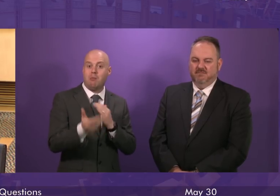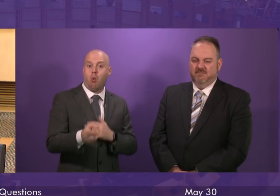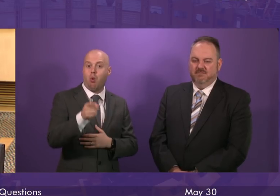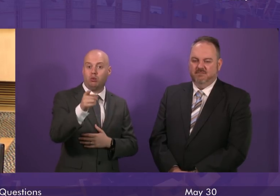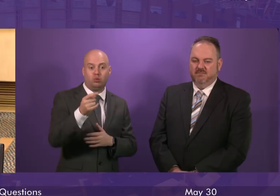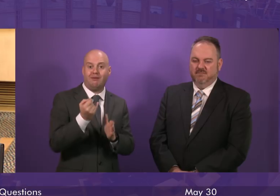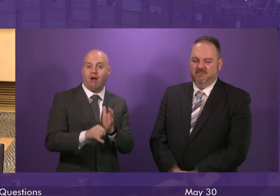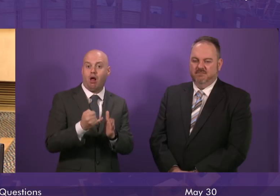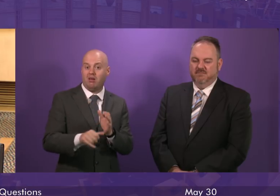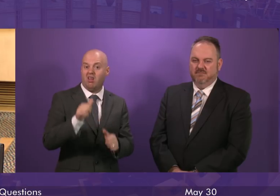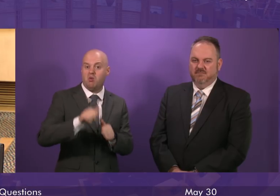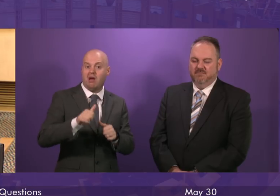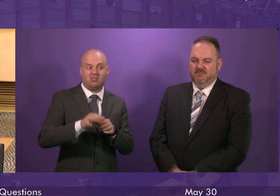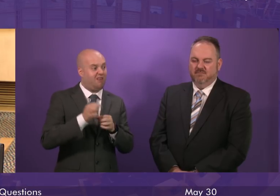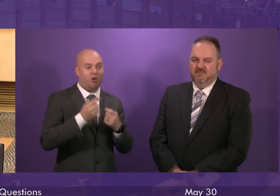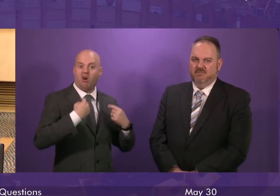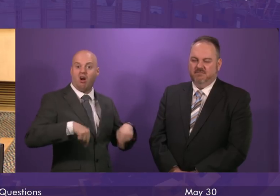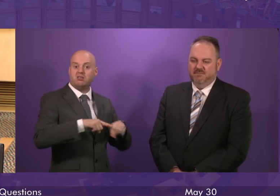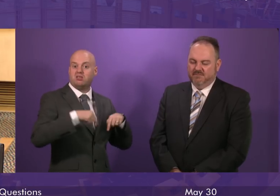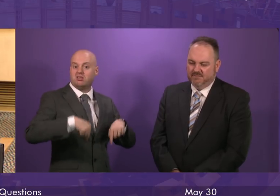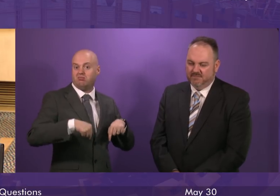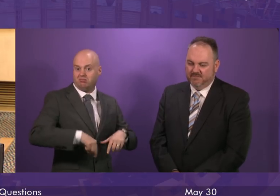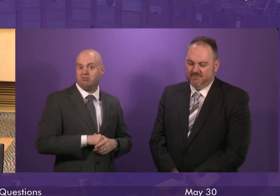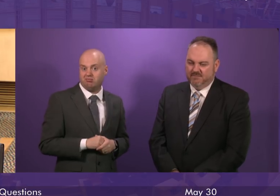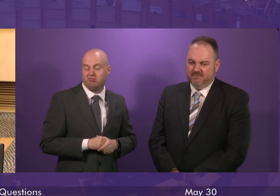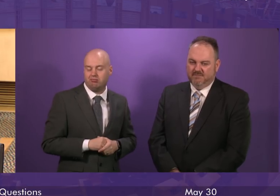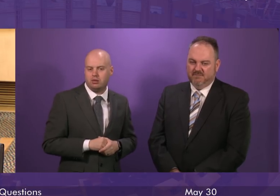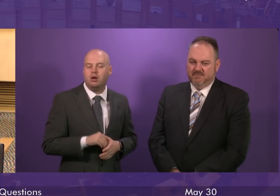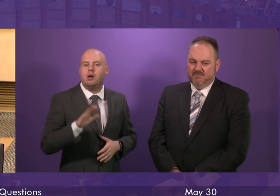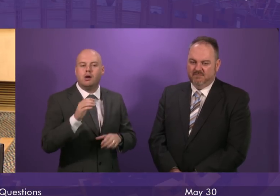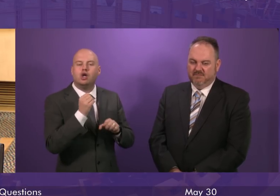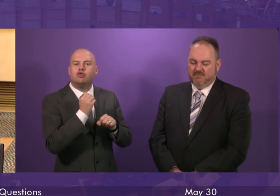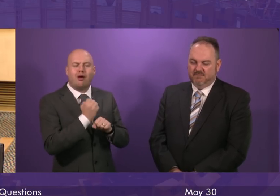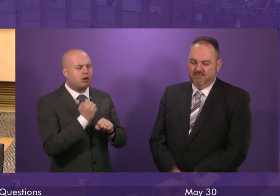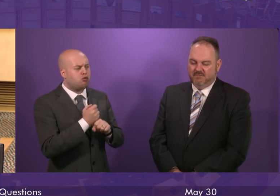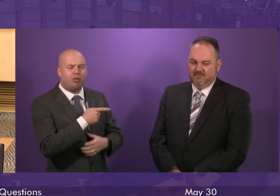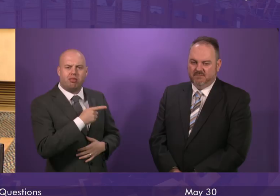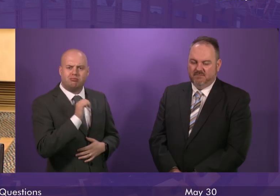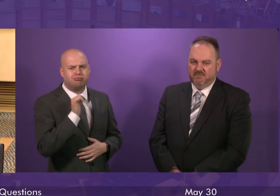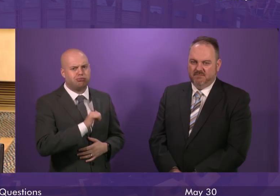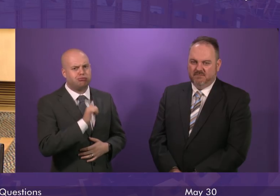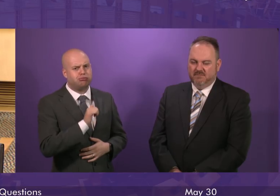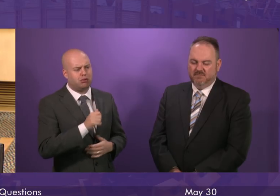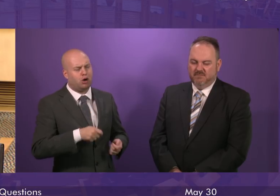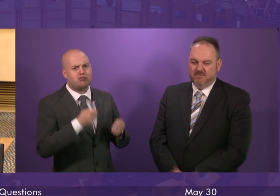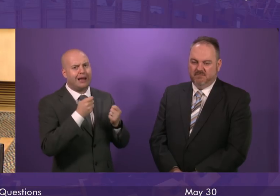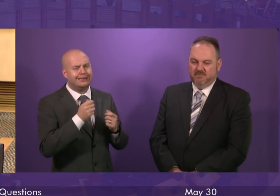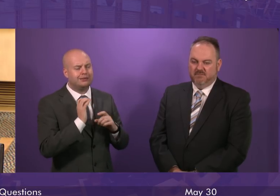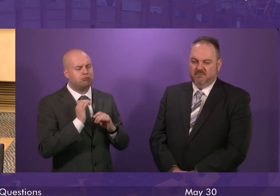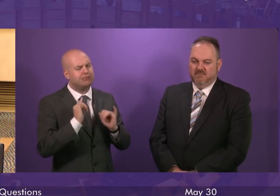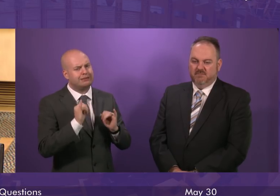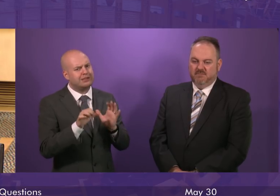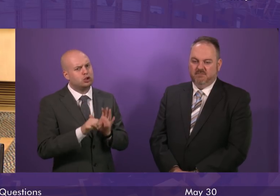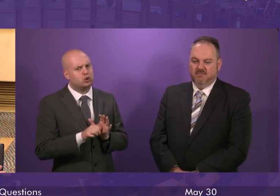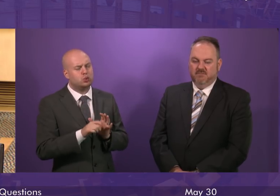better for those of us on these benches is what I say but Jenny Gilruth raises a really serious issue Windrush was